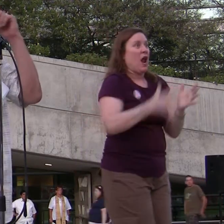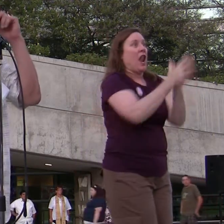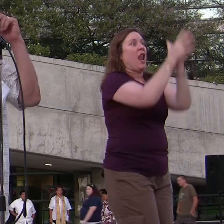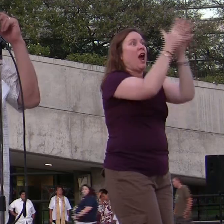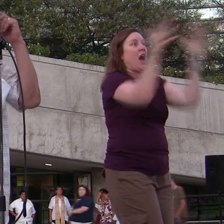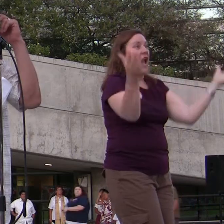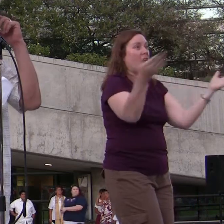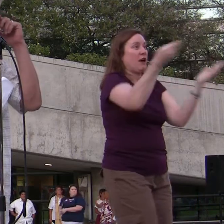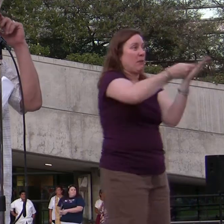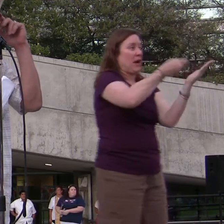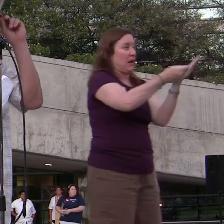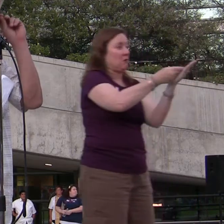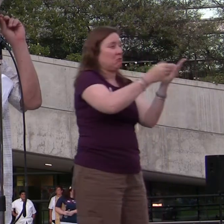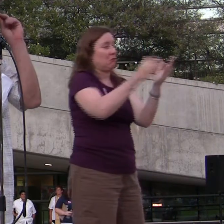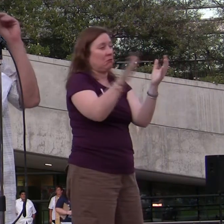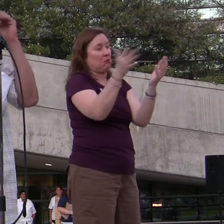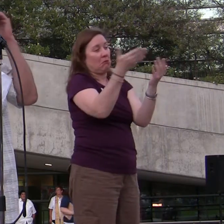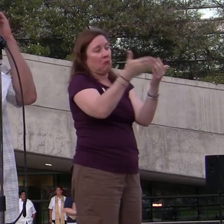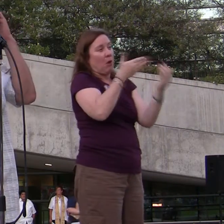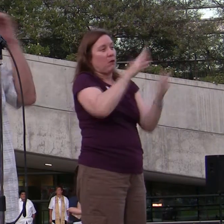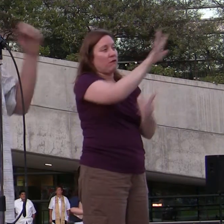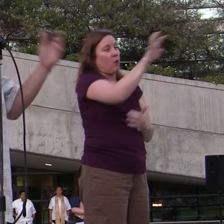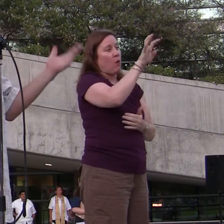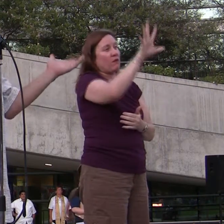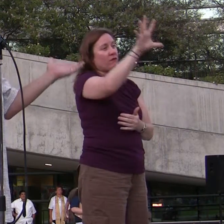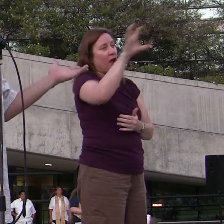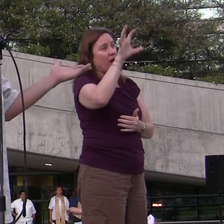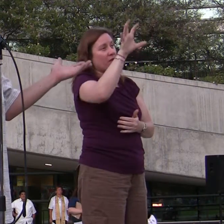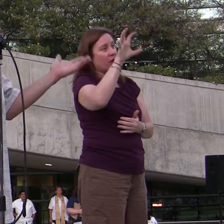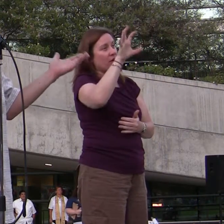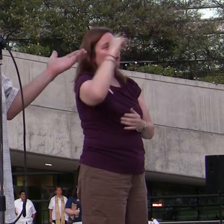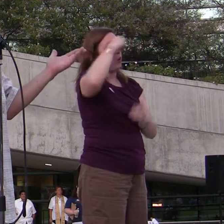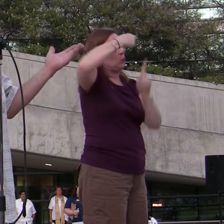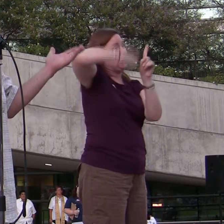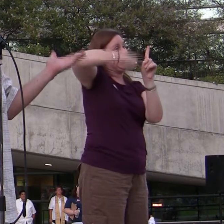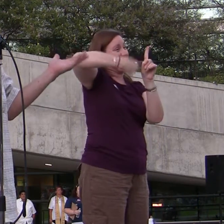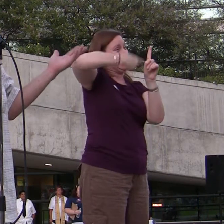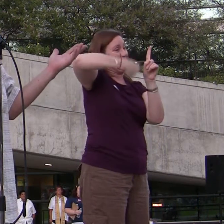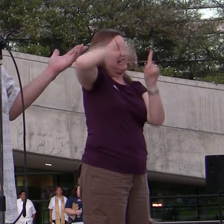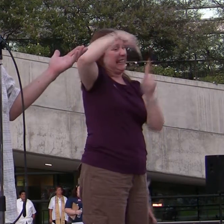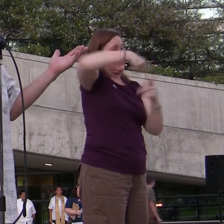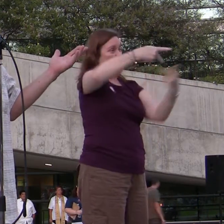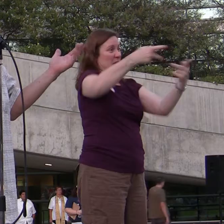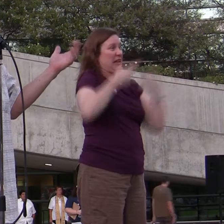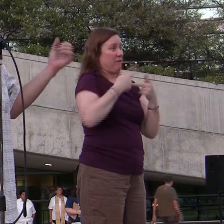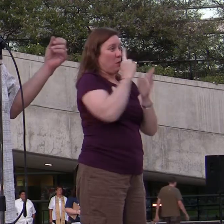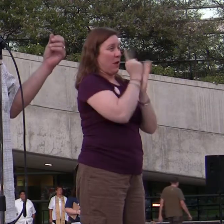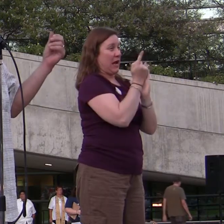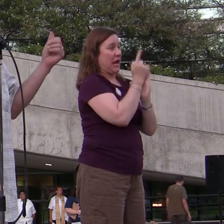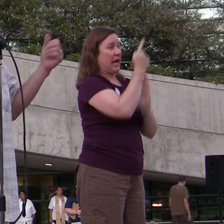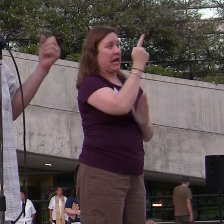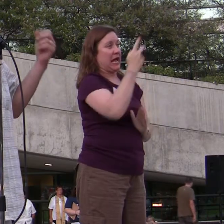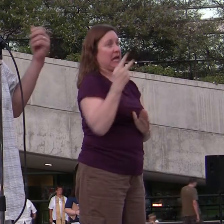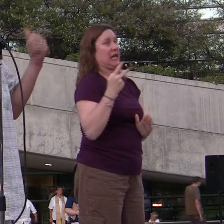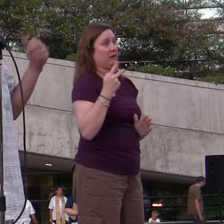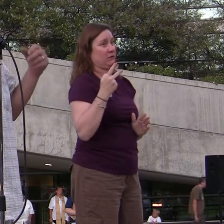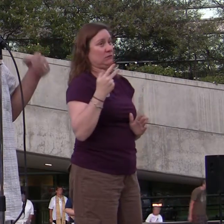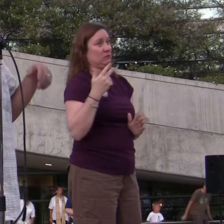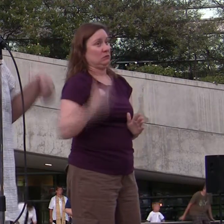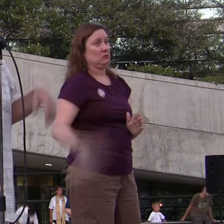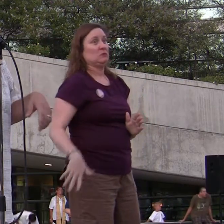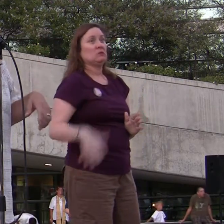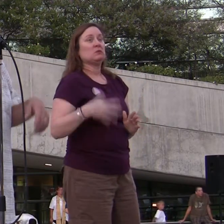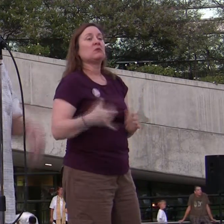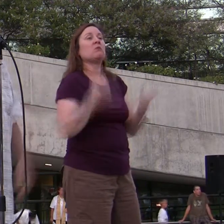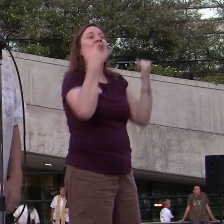cost us almost $450 to $500 just to rent this little space for an hour and a half. So what we're going to ask